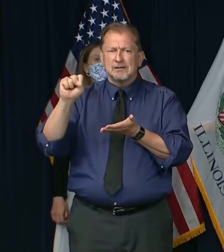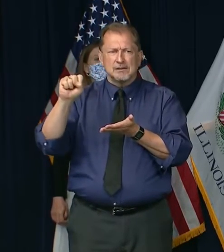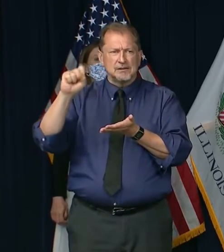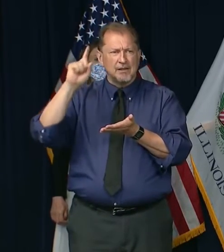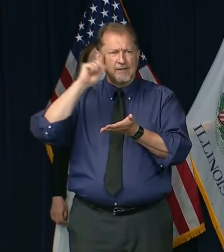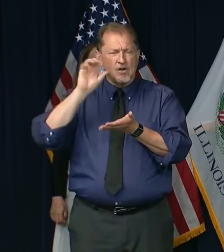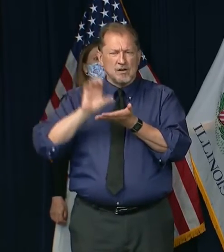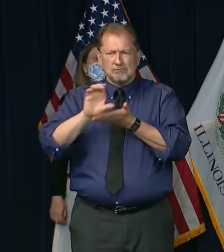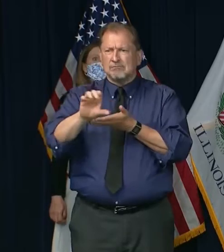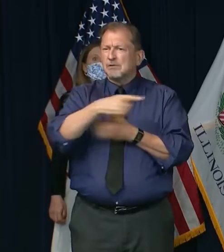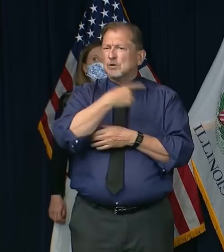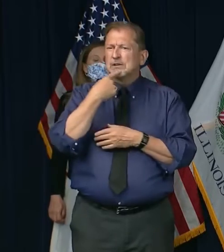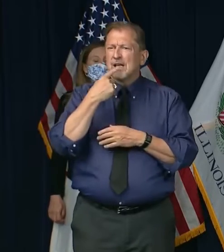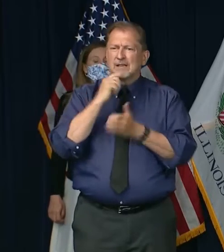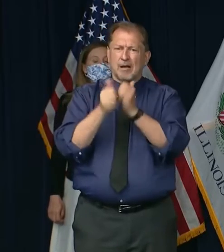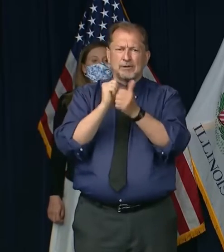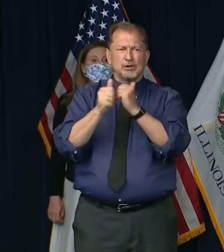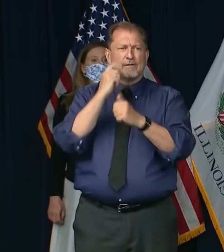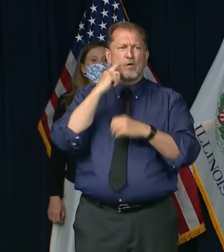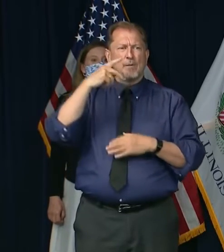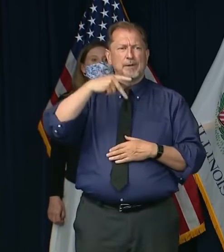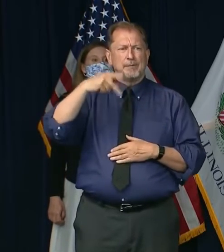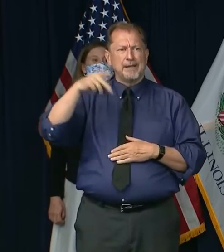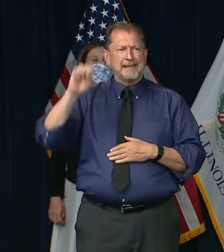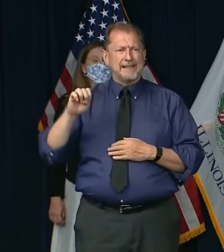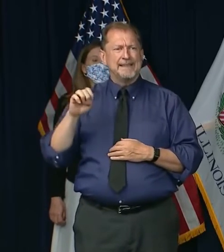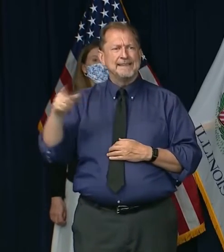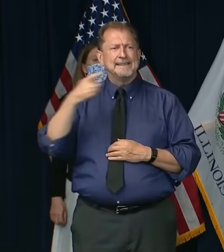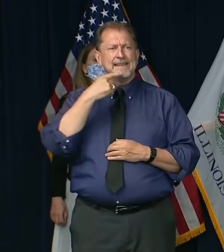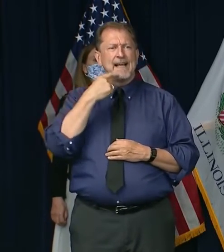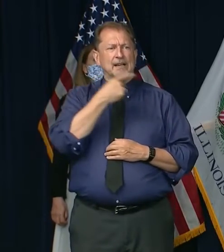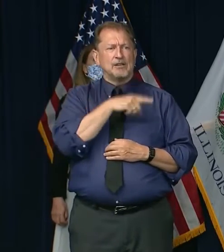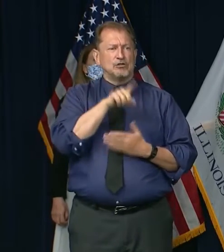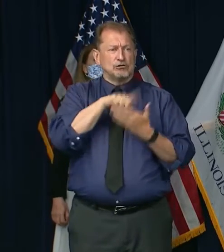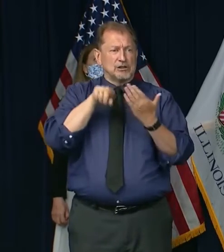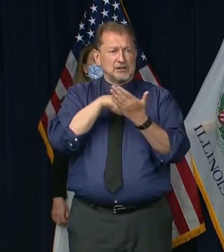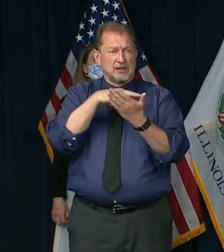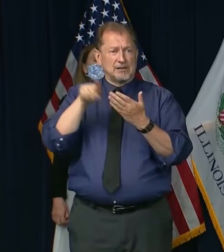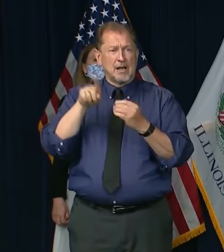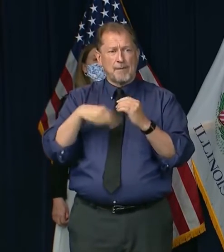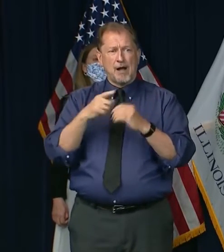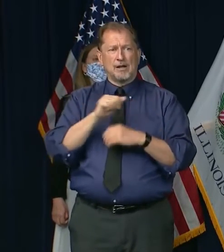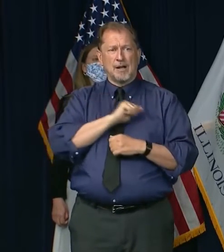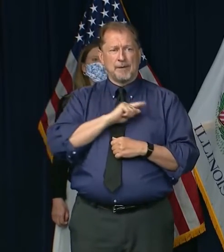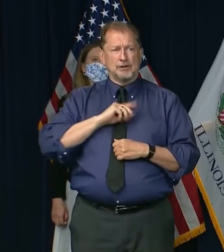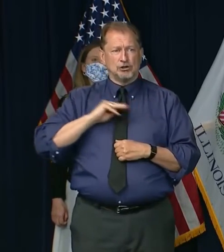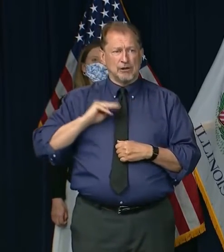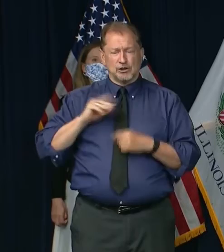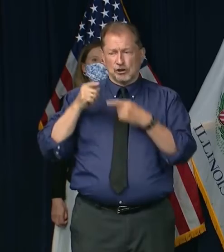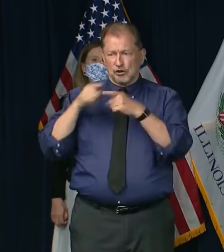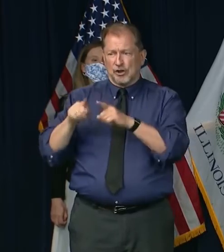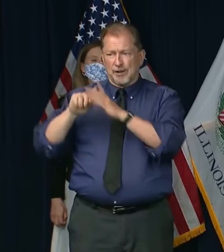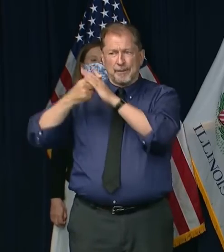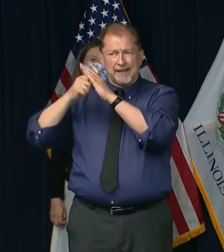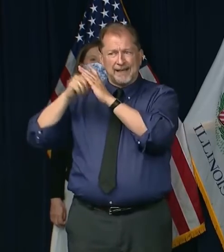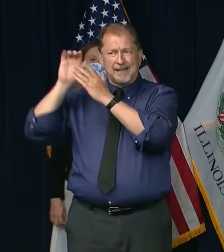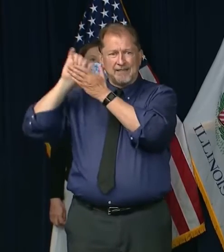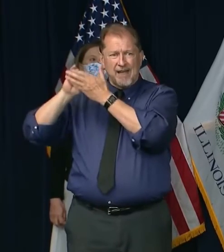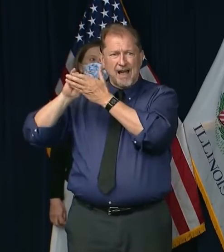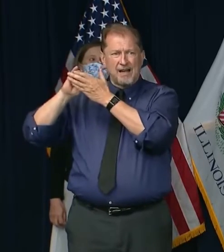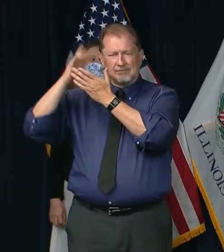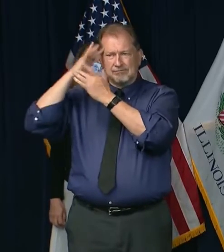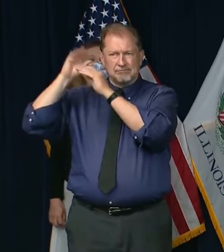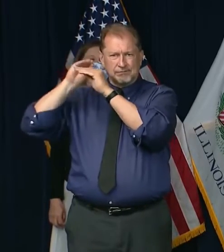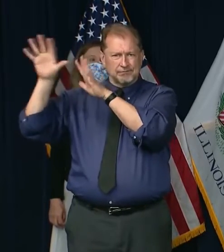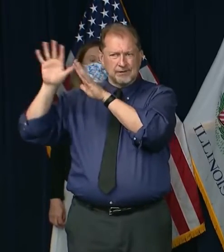the Wild West. Does today's report vindicate your frequent criticism of administration efforts during the early stages of the pandemic?